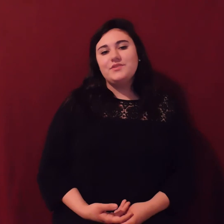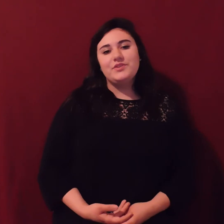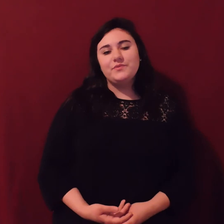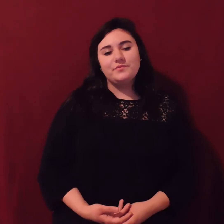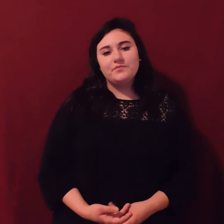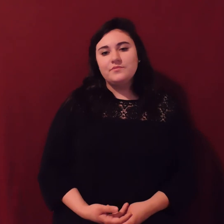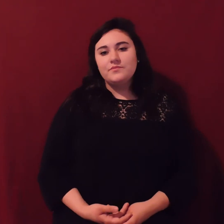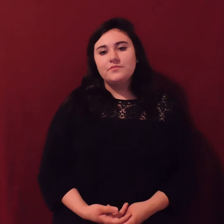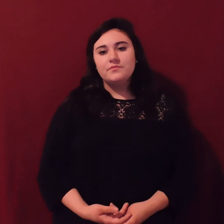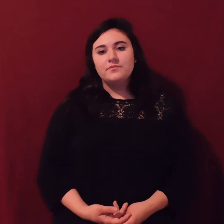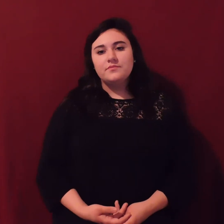to.